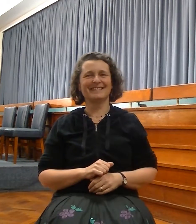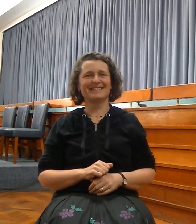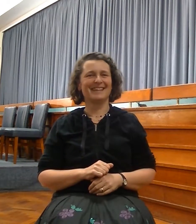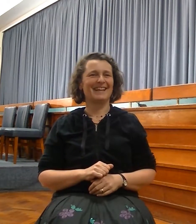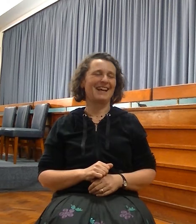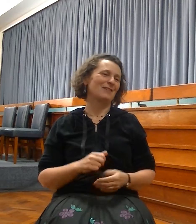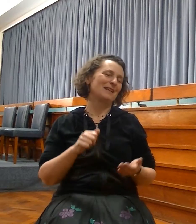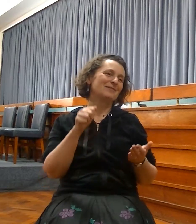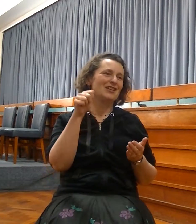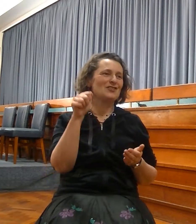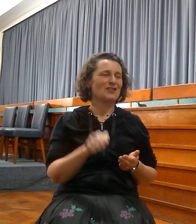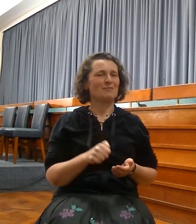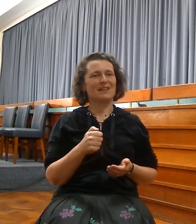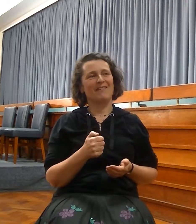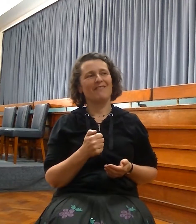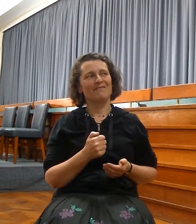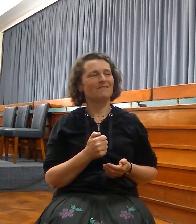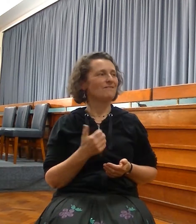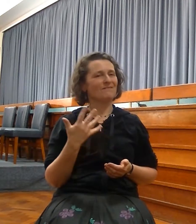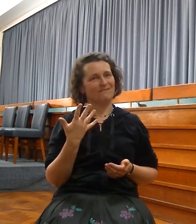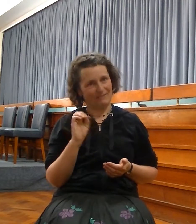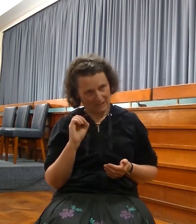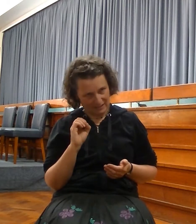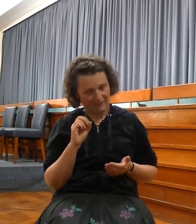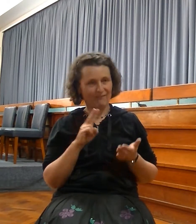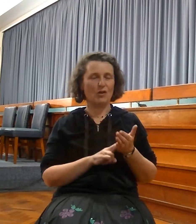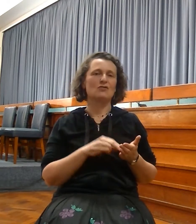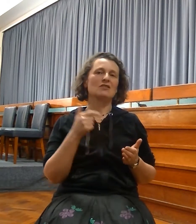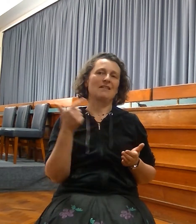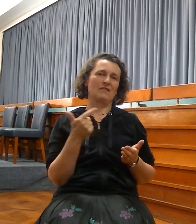50 and verse 17, this will be our last quotation.